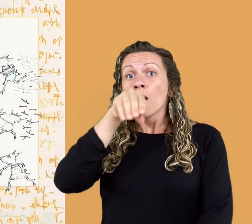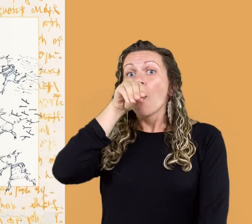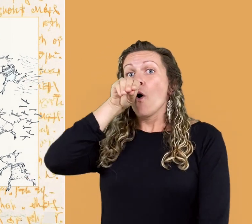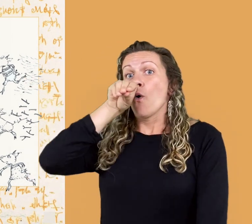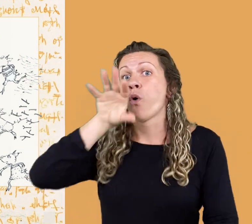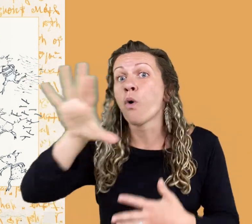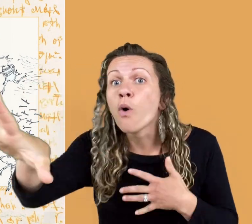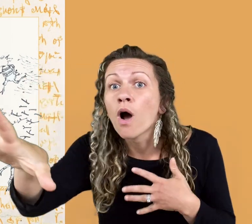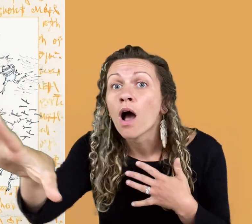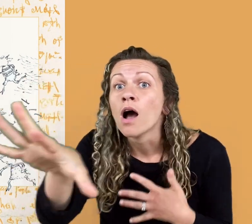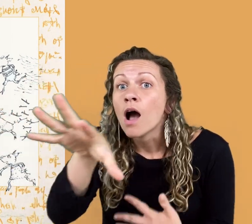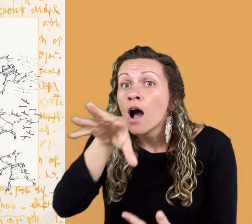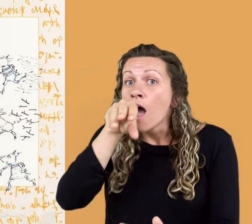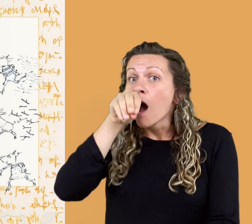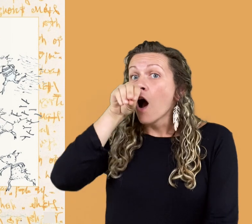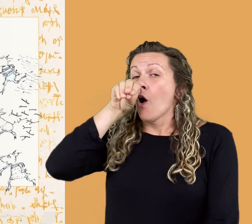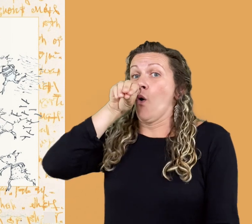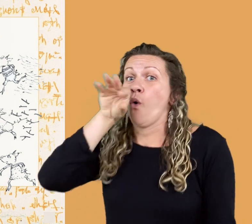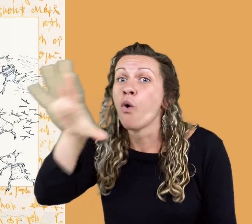huffing and puffing.